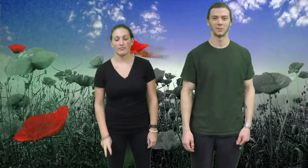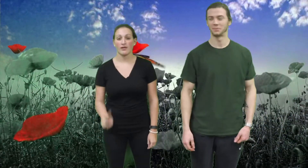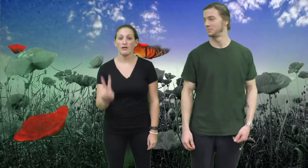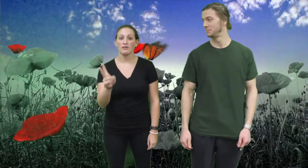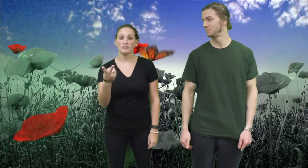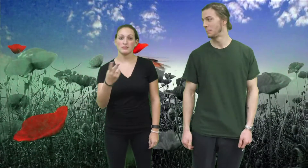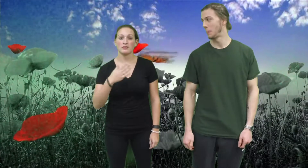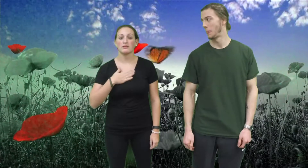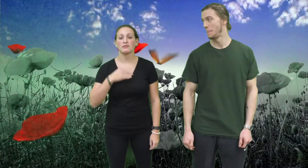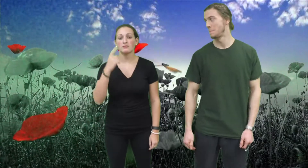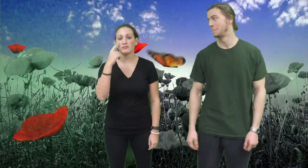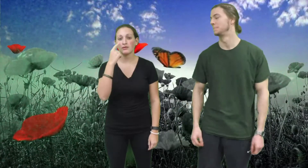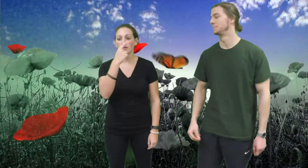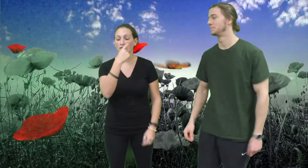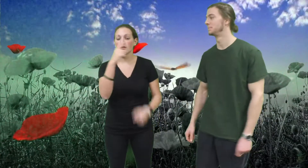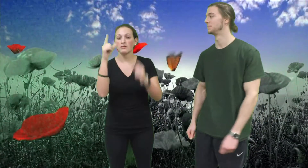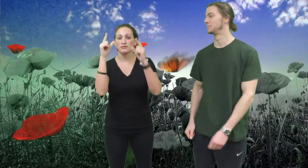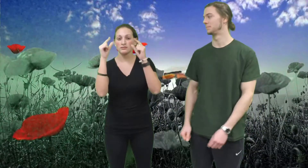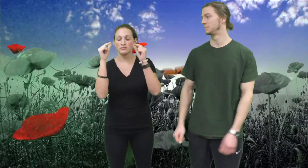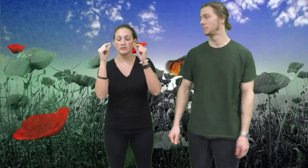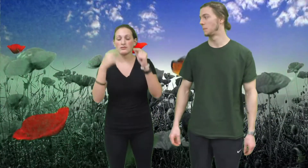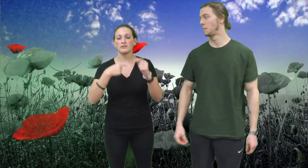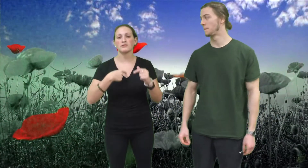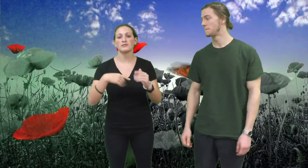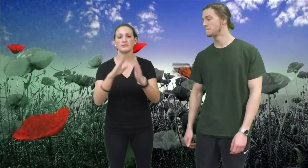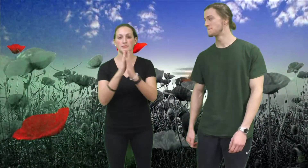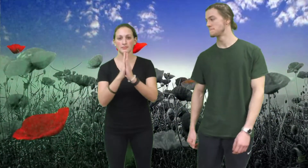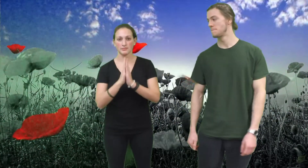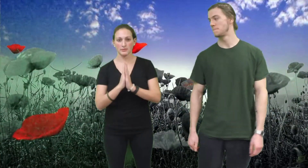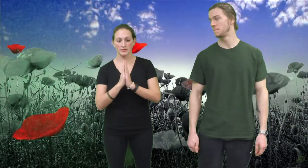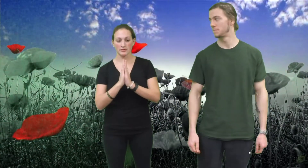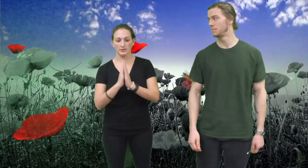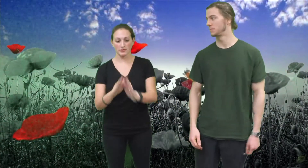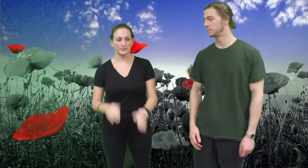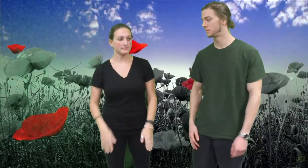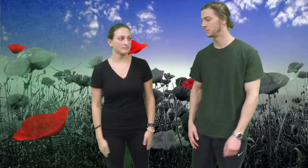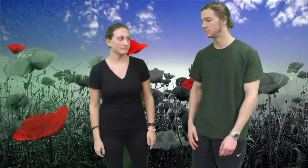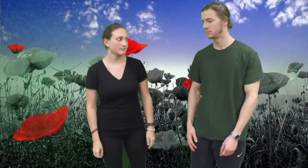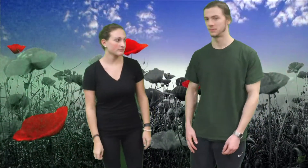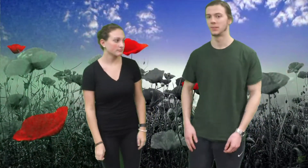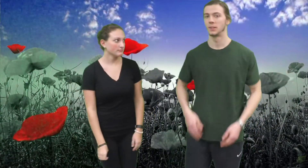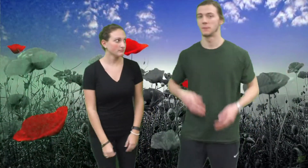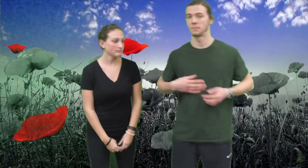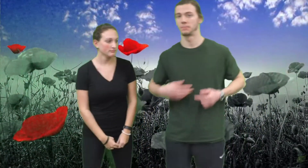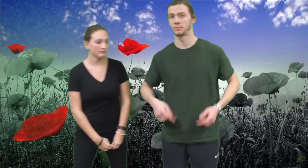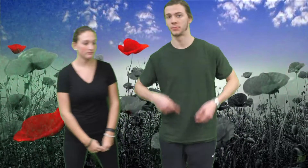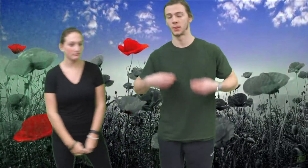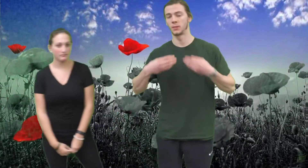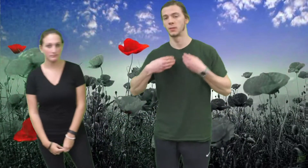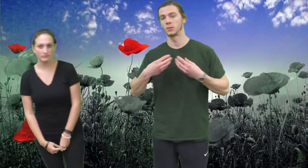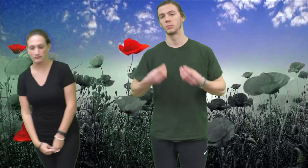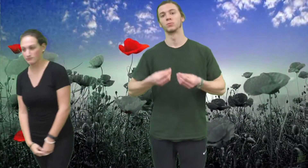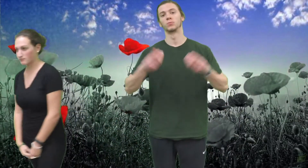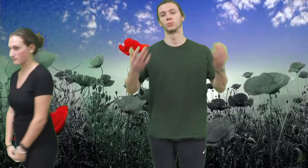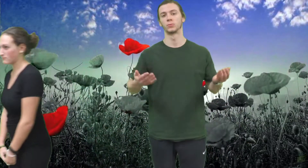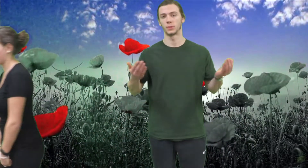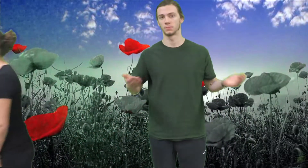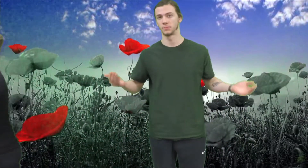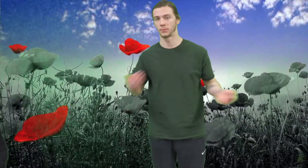The second thing I do is I close both of my eyes And say my thank yous to each and every